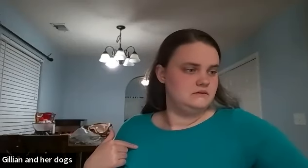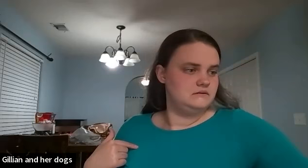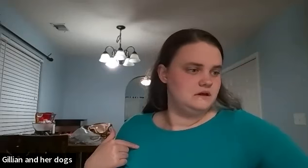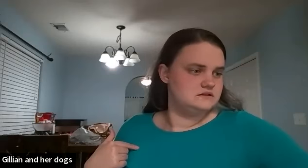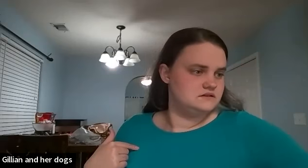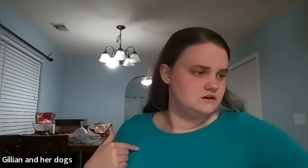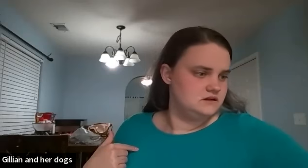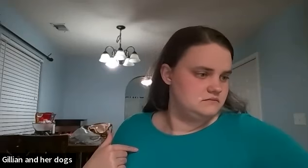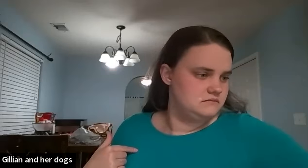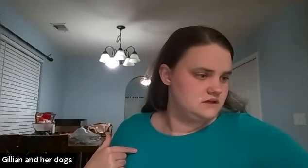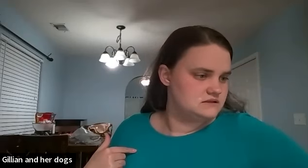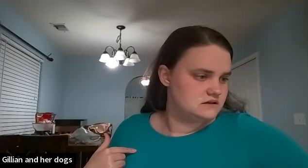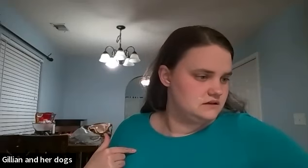okay sorry give me a second